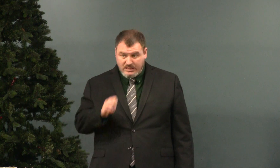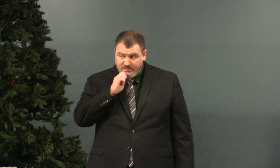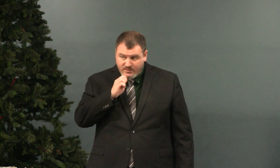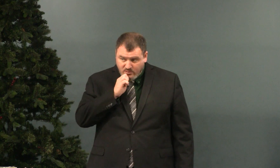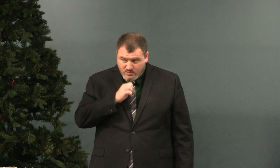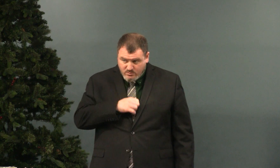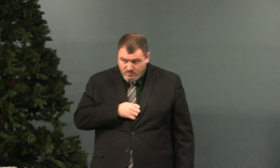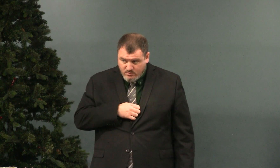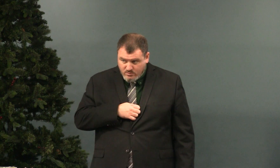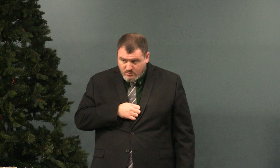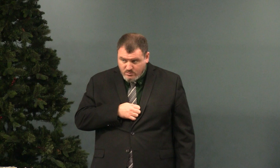Ethan